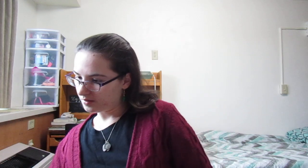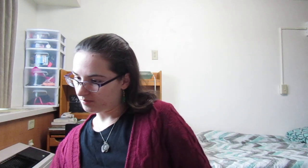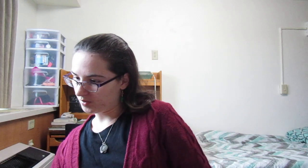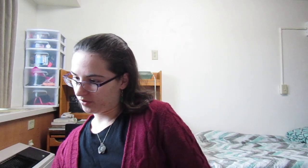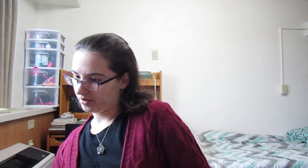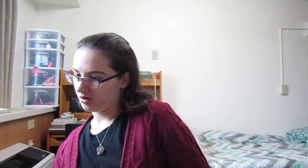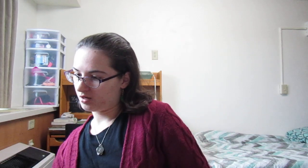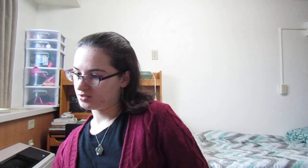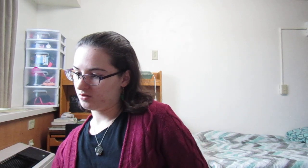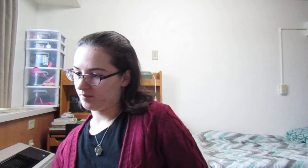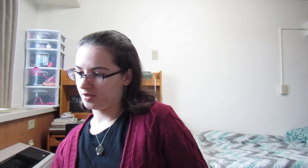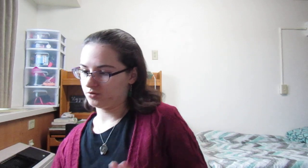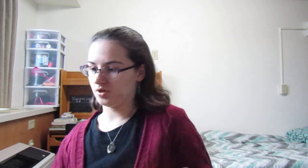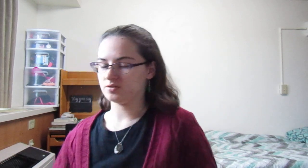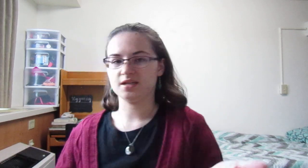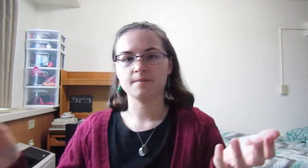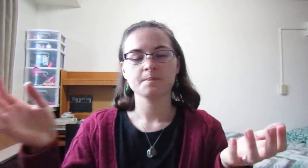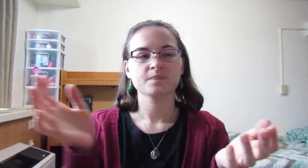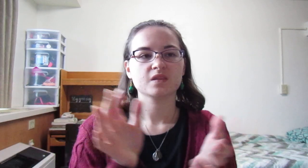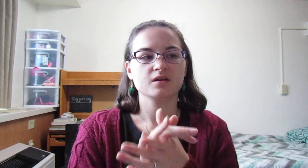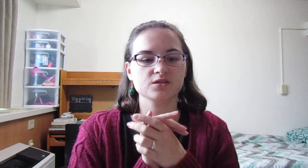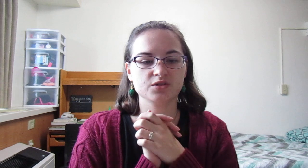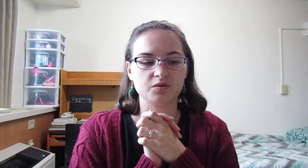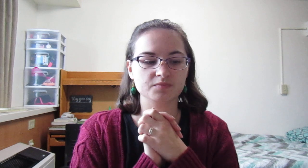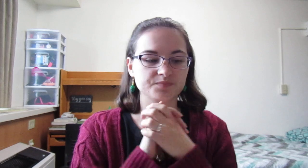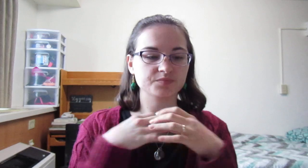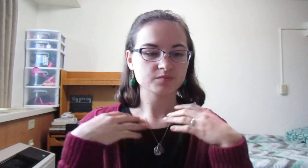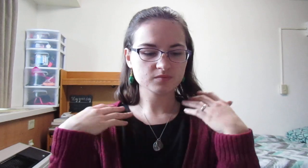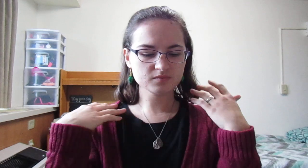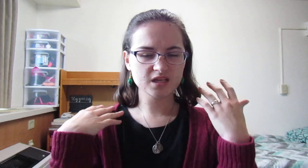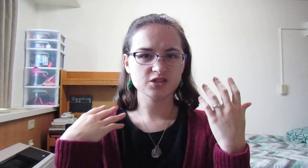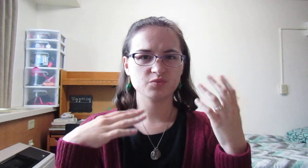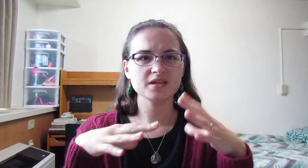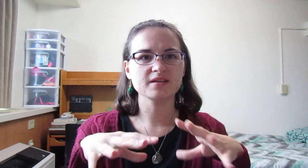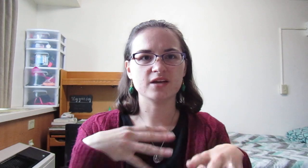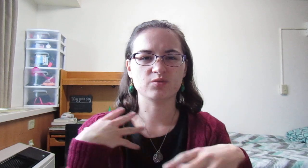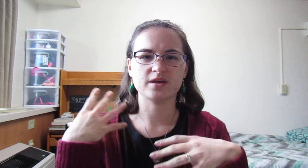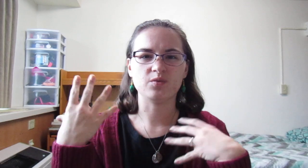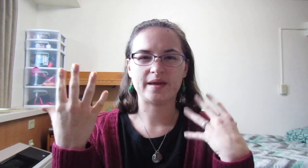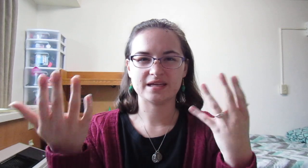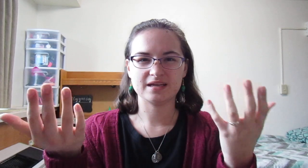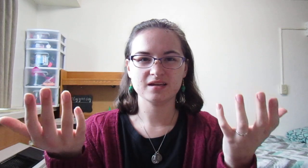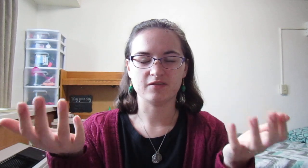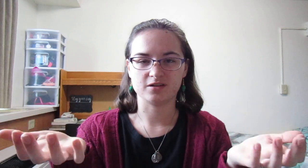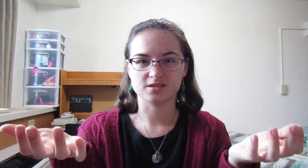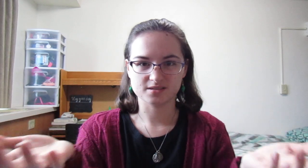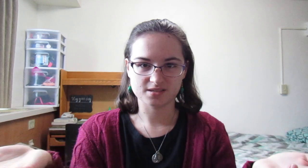Beware that your hearts do not become drowsy. So, it's really like a reawakening of our senses,